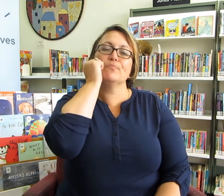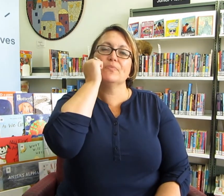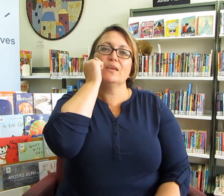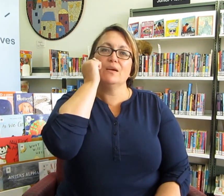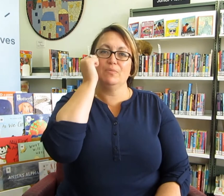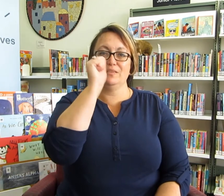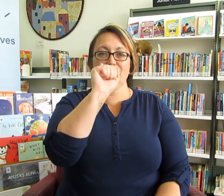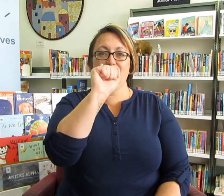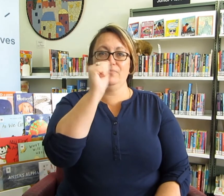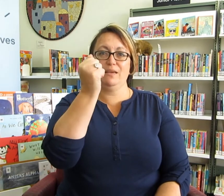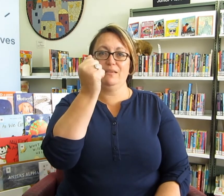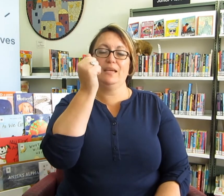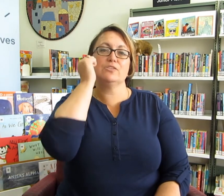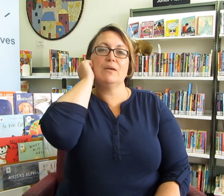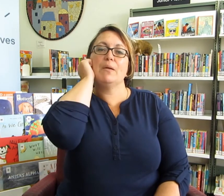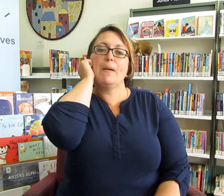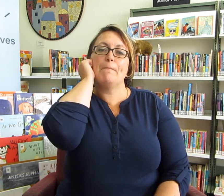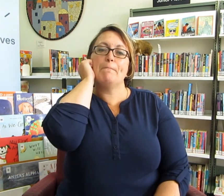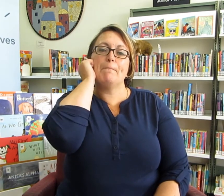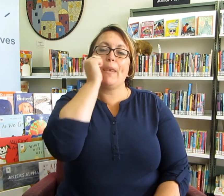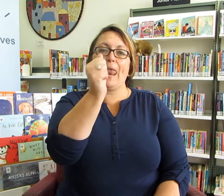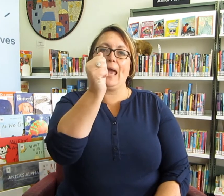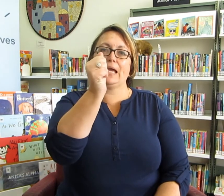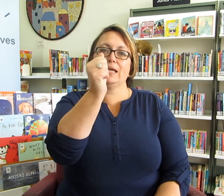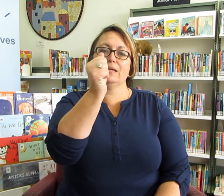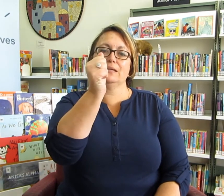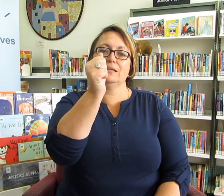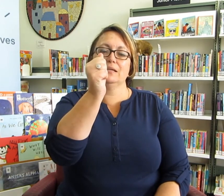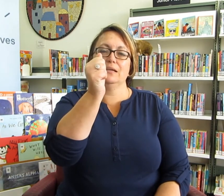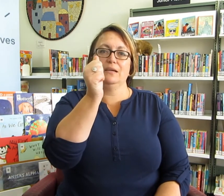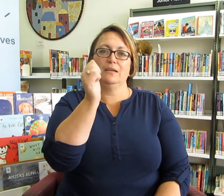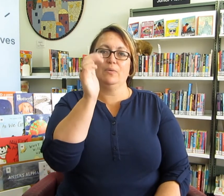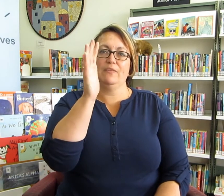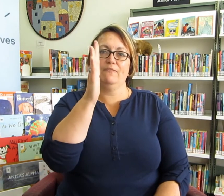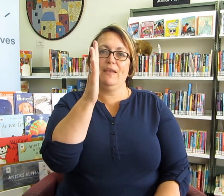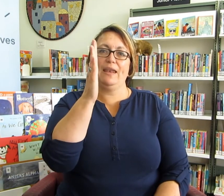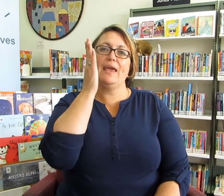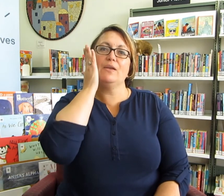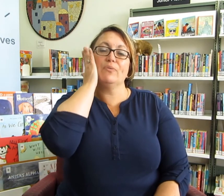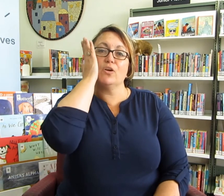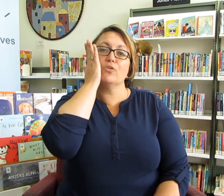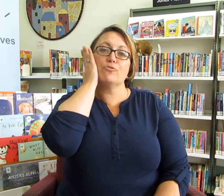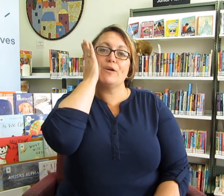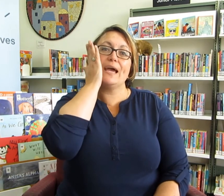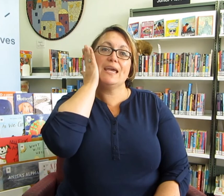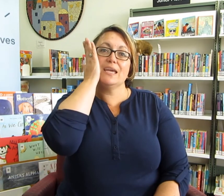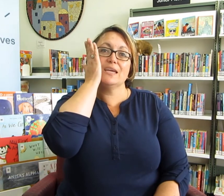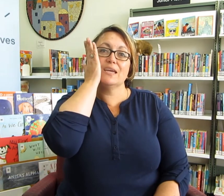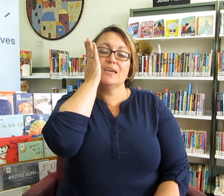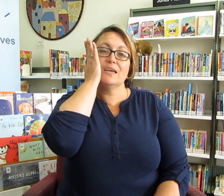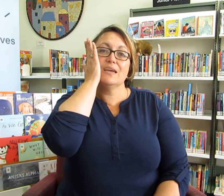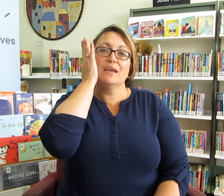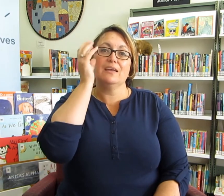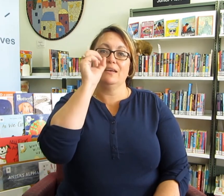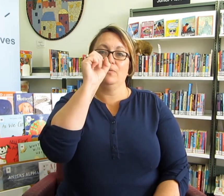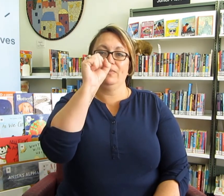And with the same hand shape, black. Now with a flat hand we've got grey. Now with